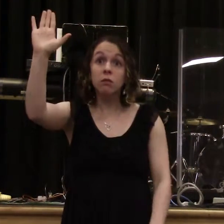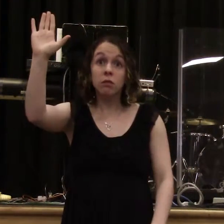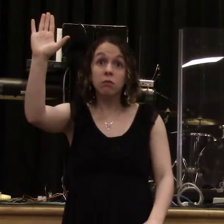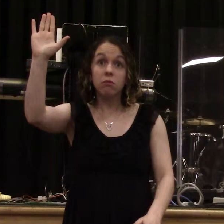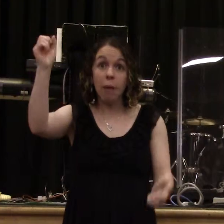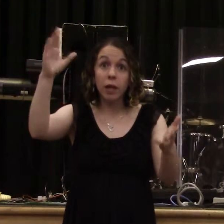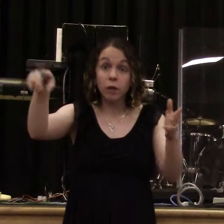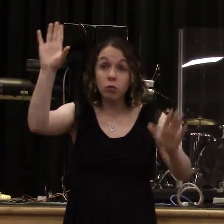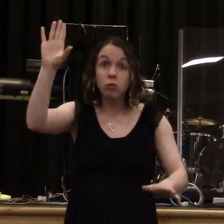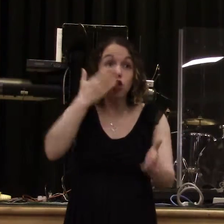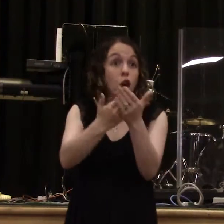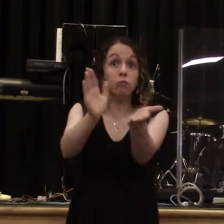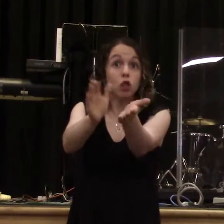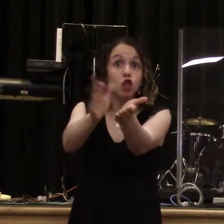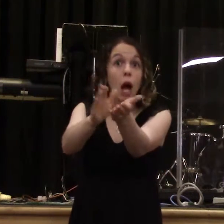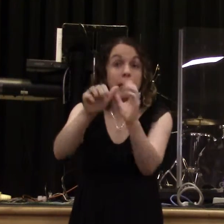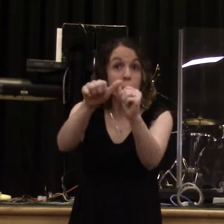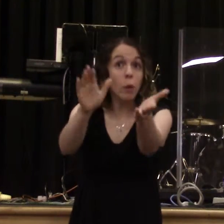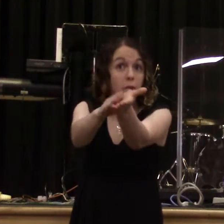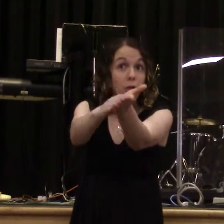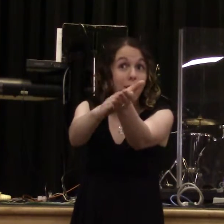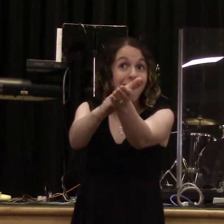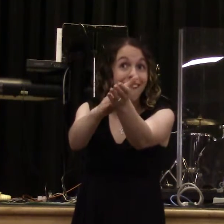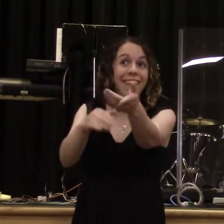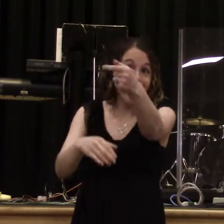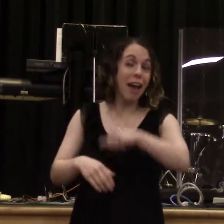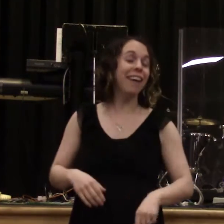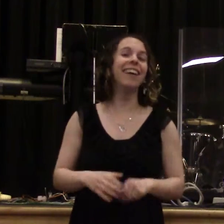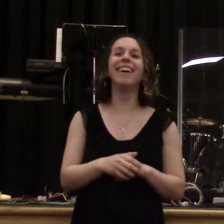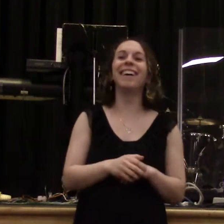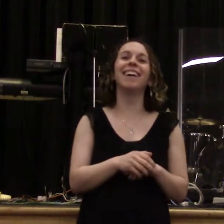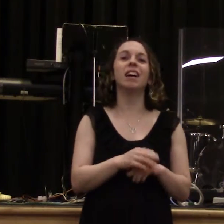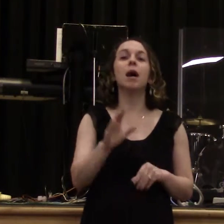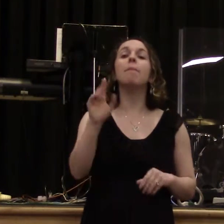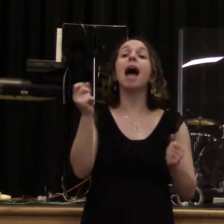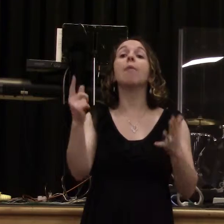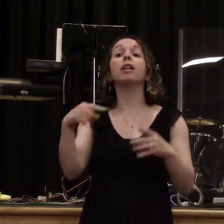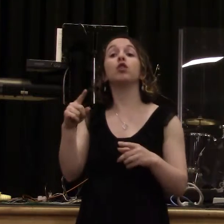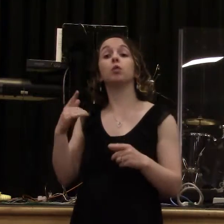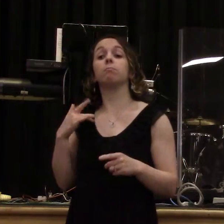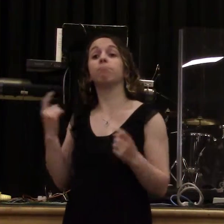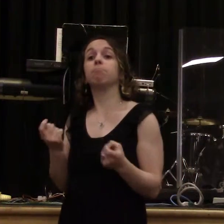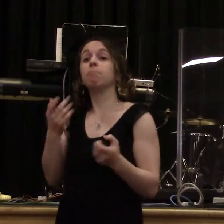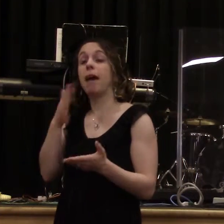That's good. Keep doing them. Do them and do them and do them and do good things. We're good doers. Can you say amen? But you need to know that the good you do,